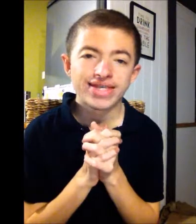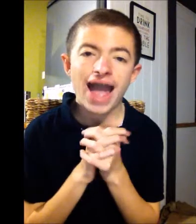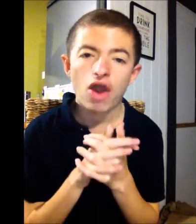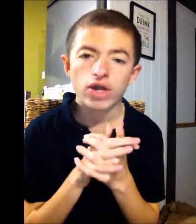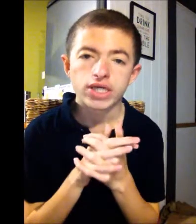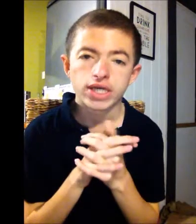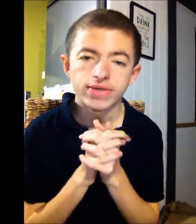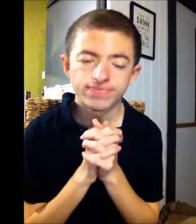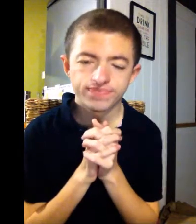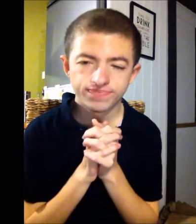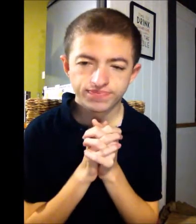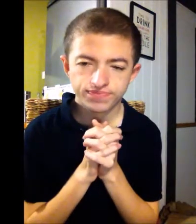character.